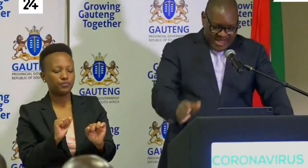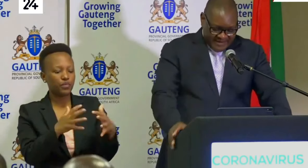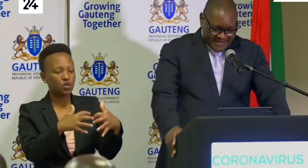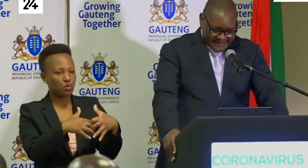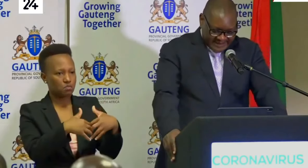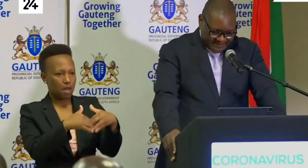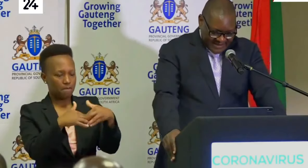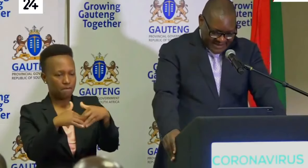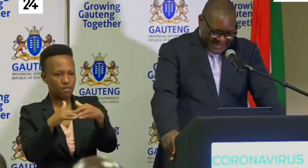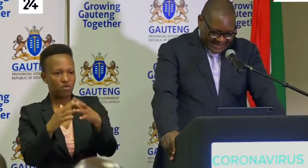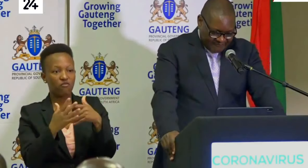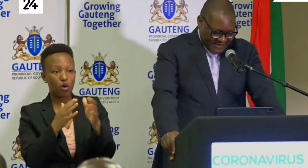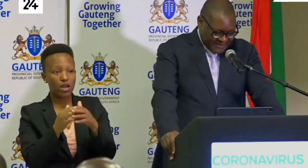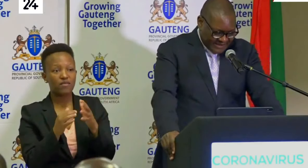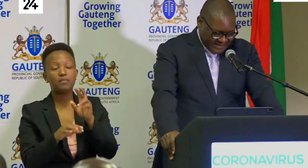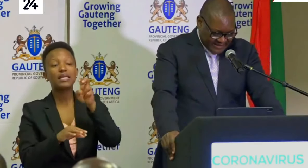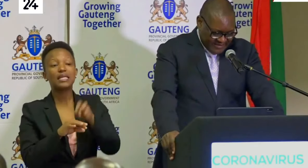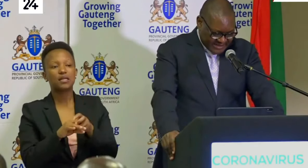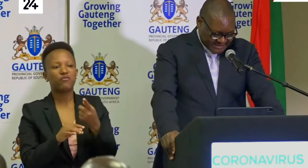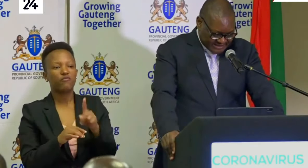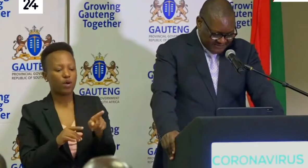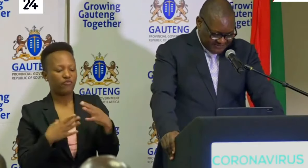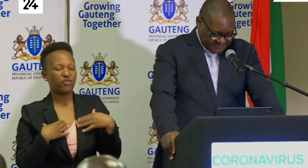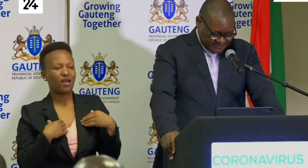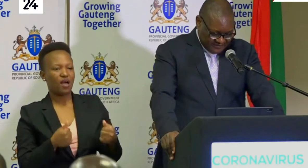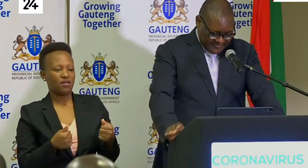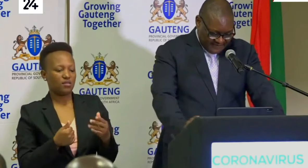may be needed by the current public health emergency.